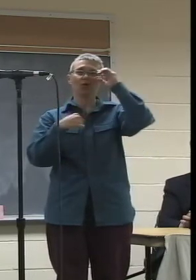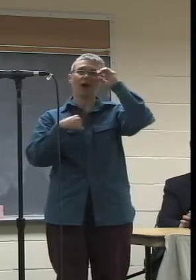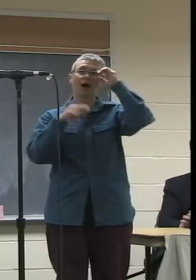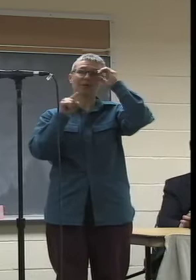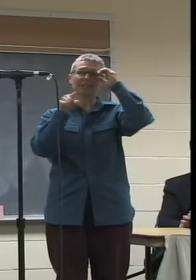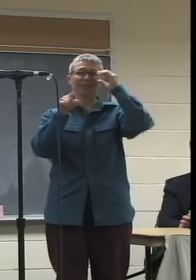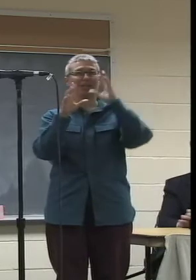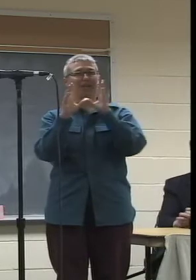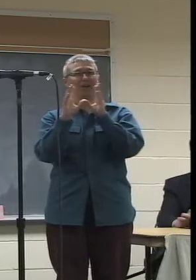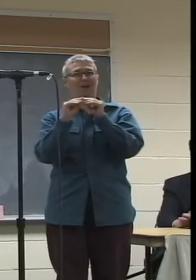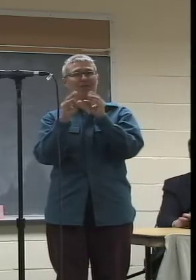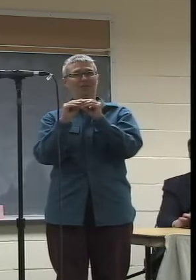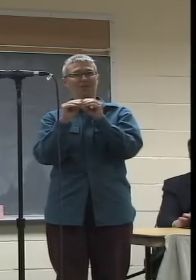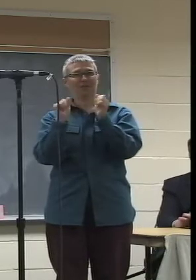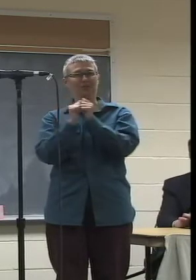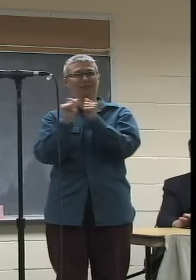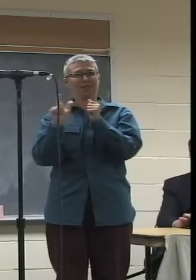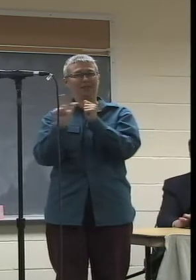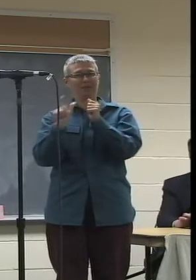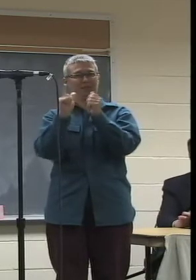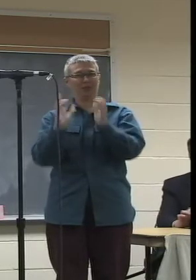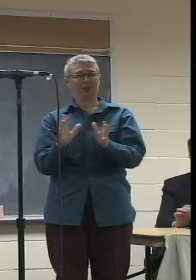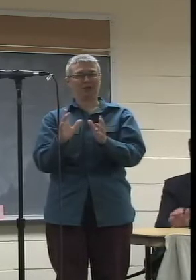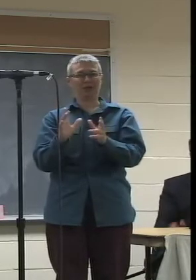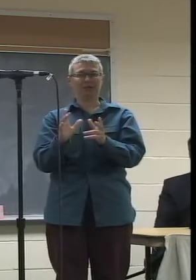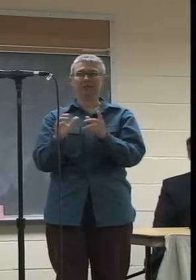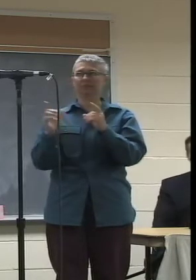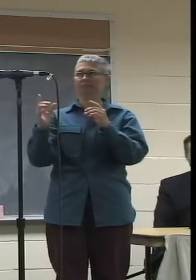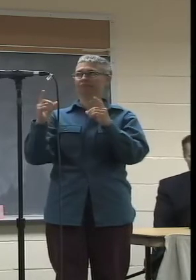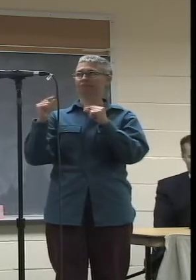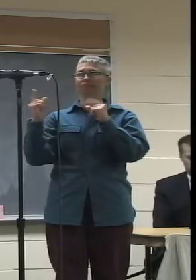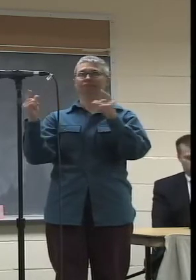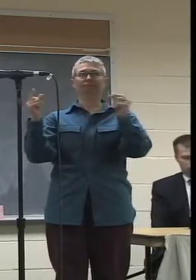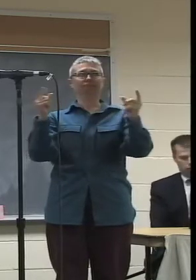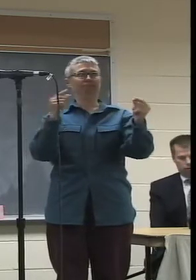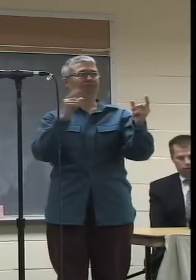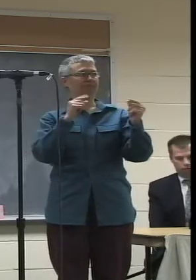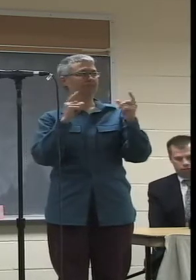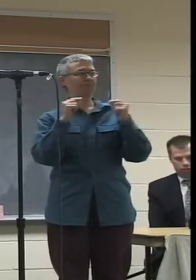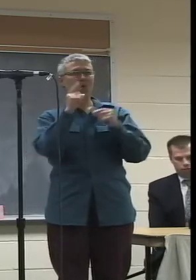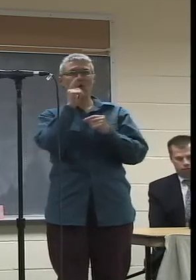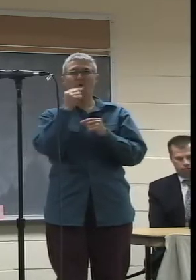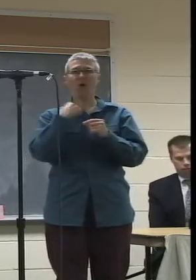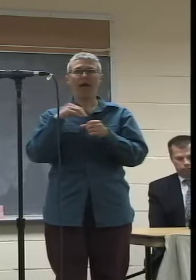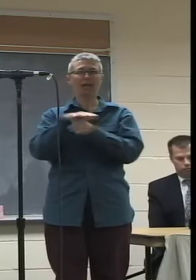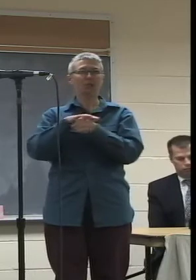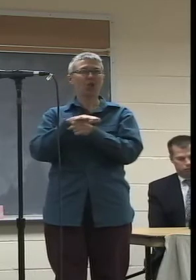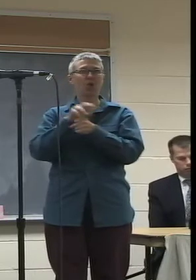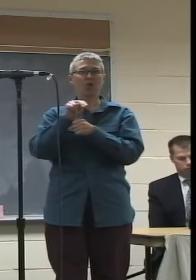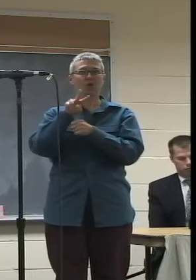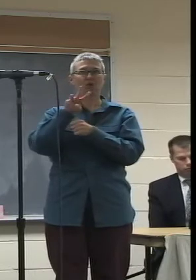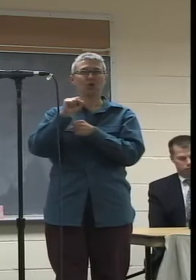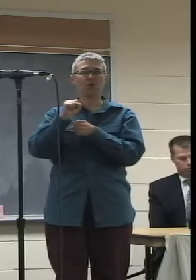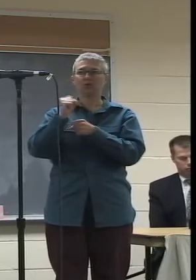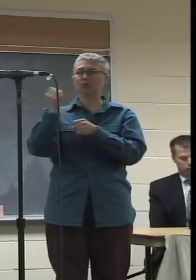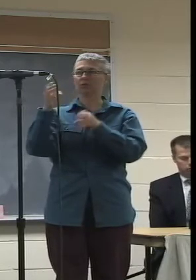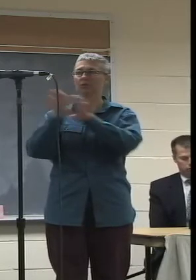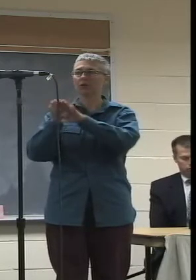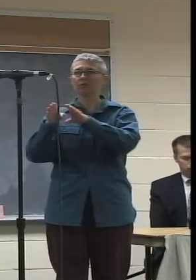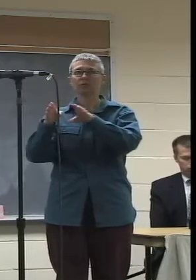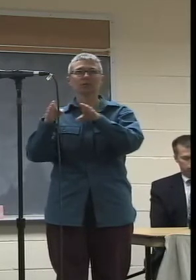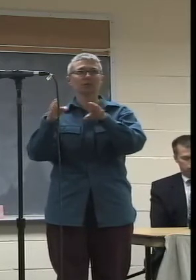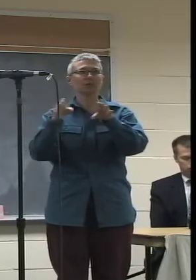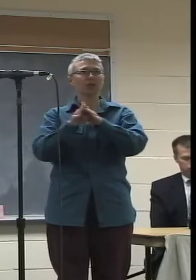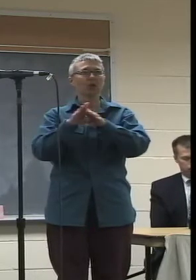of librarians, and we're hearing so much about how there's a local news glut, that so much local media is closing. And